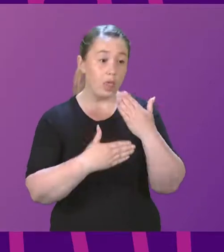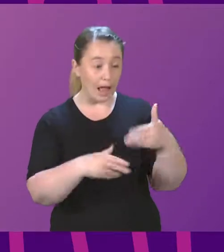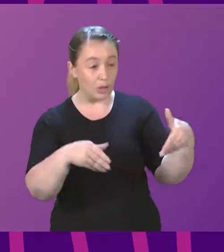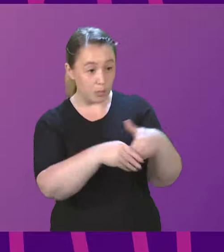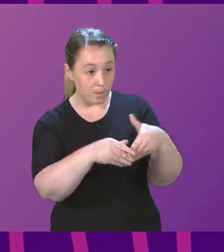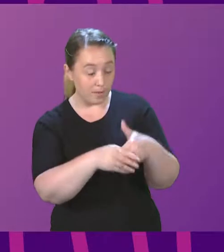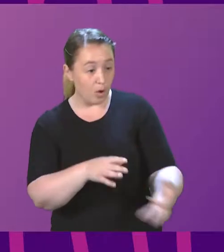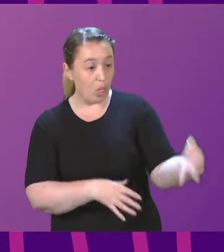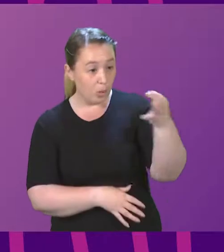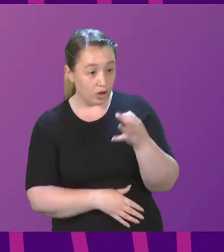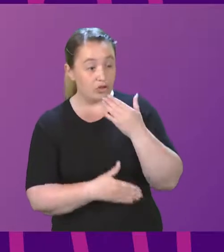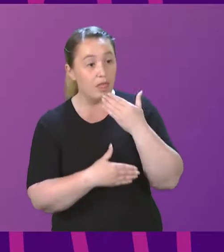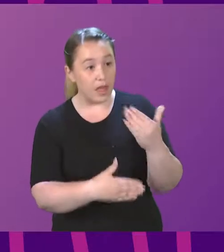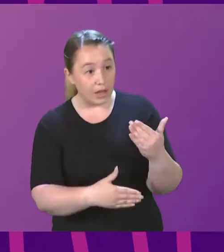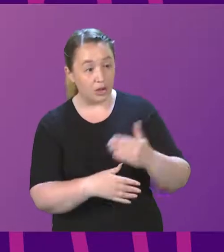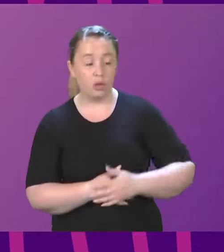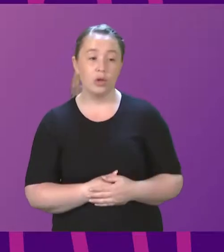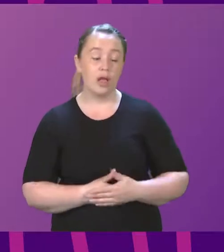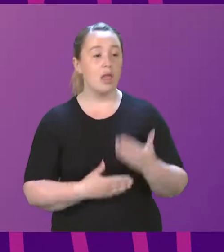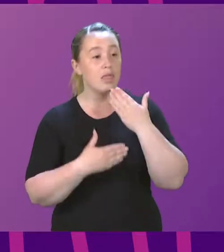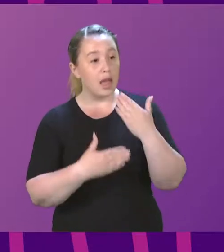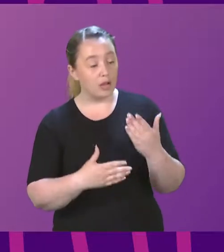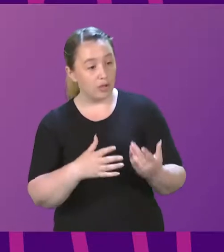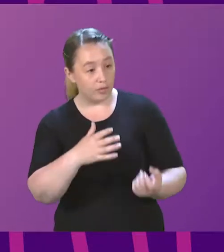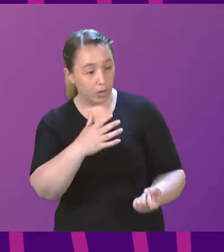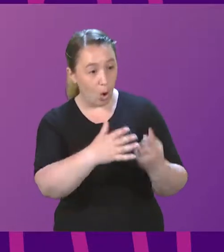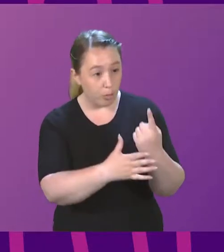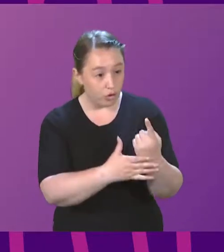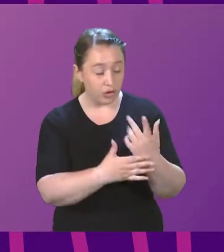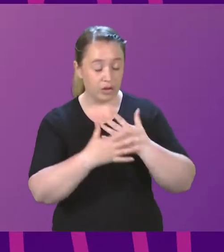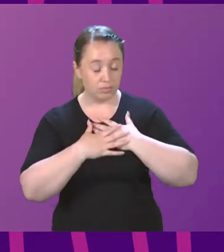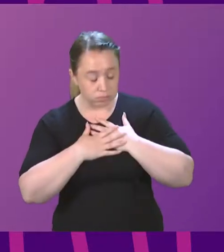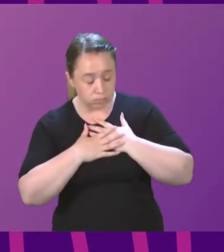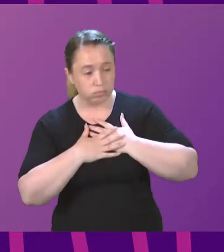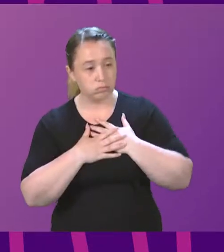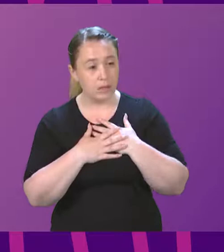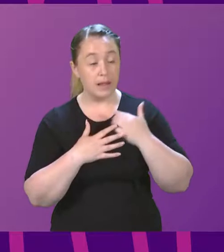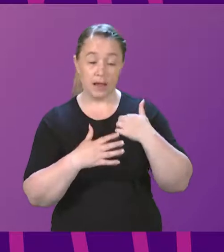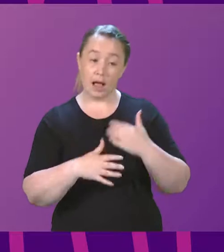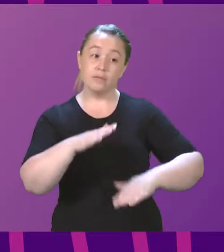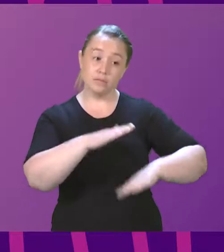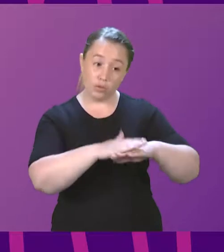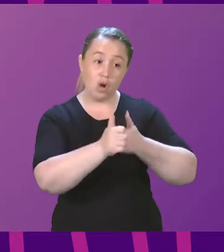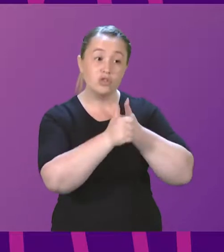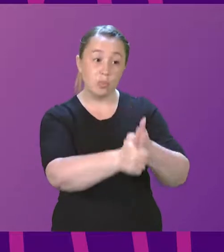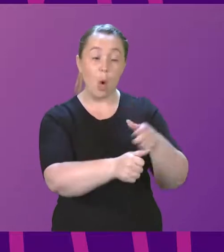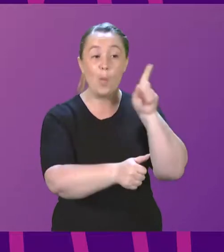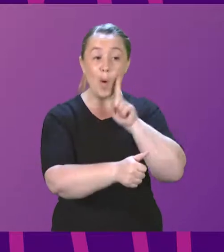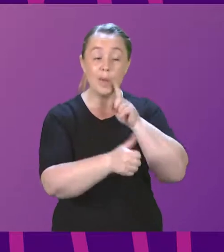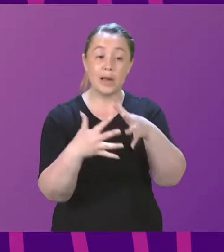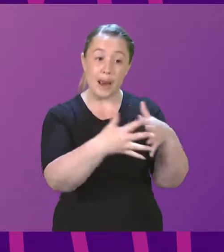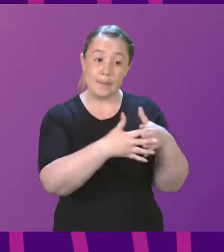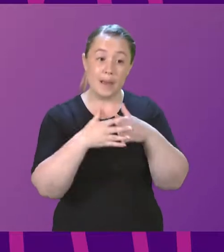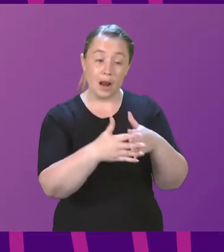question, and I thank her for the opportunity to wholeheartedly offer my solidarity to women in the United